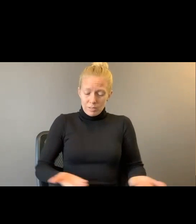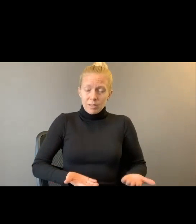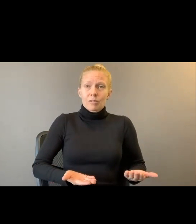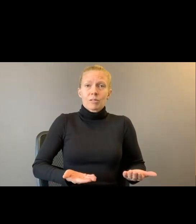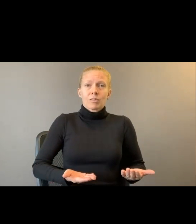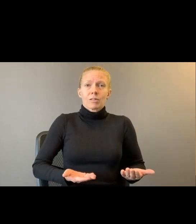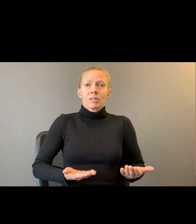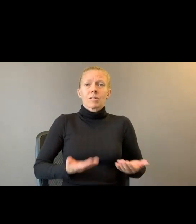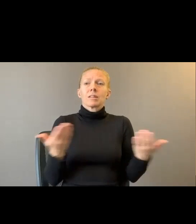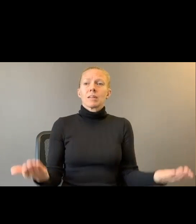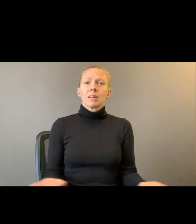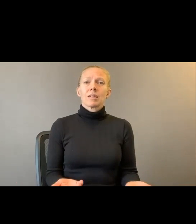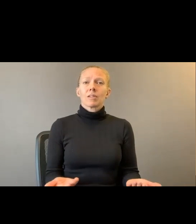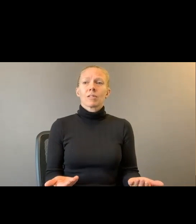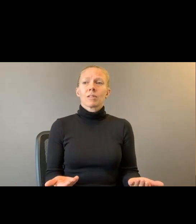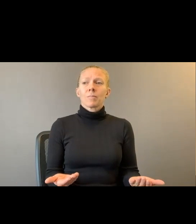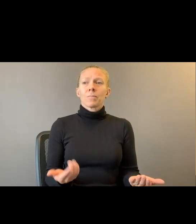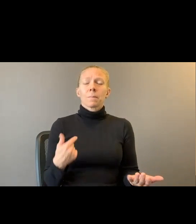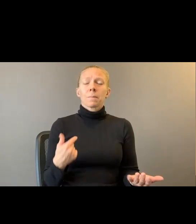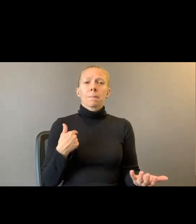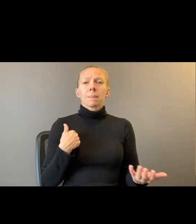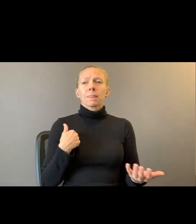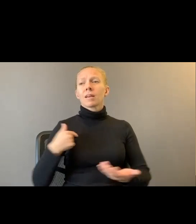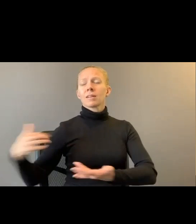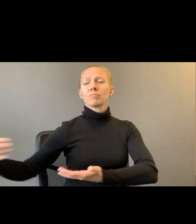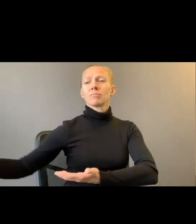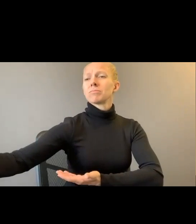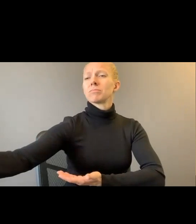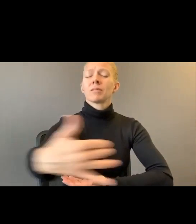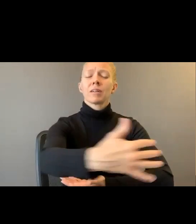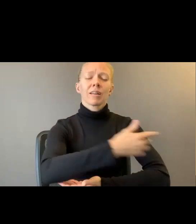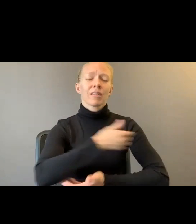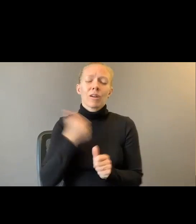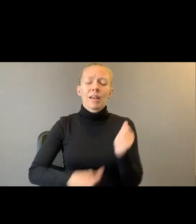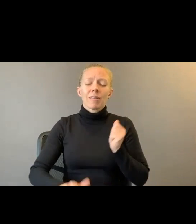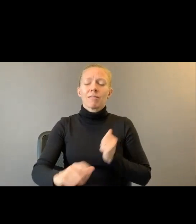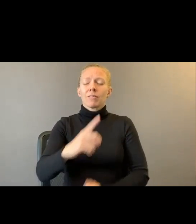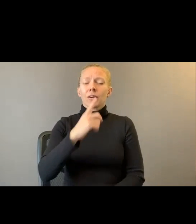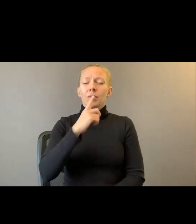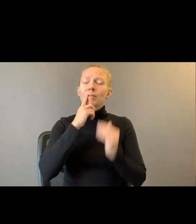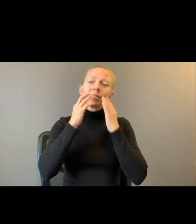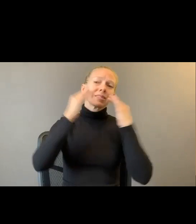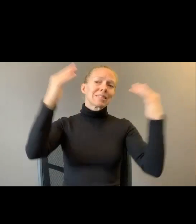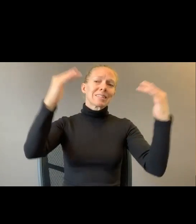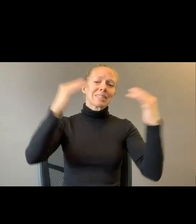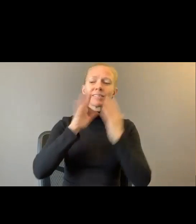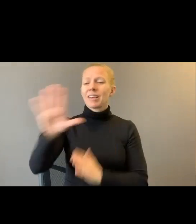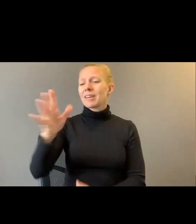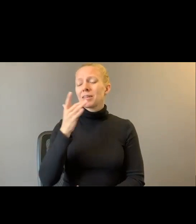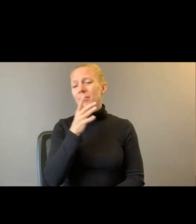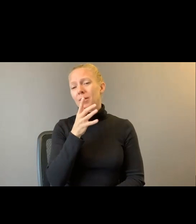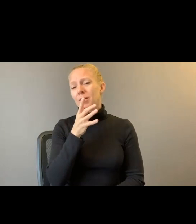I gather every mouth that ever sang my mother's blues. She burned and I,